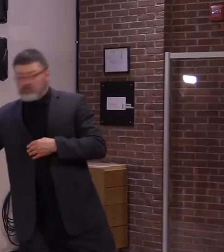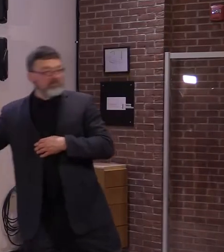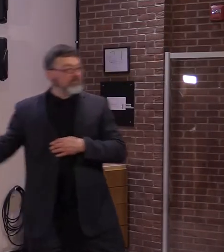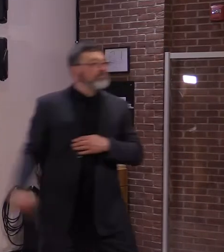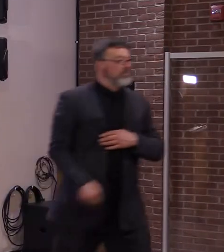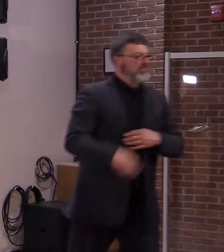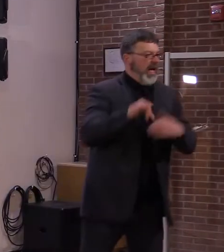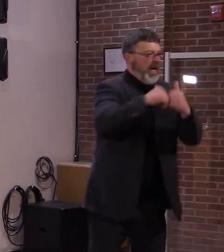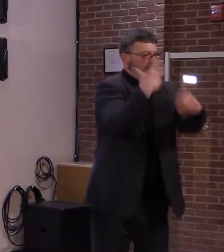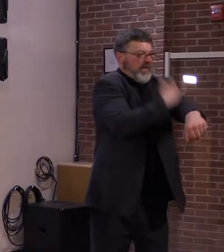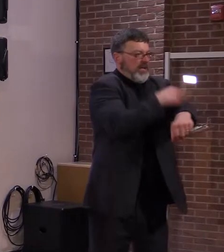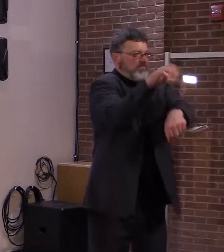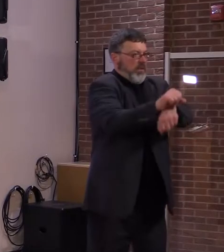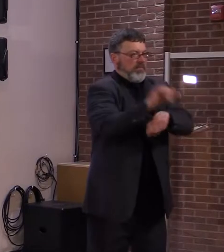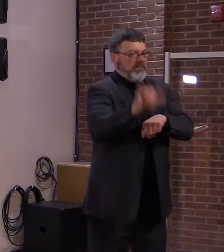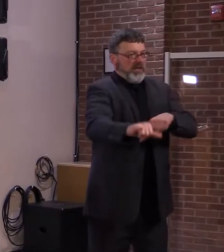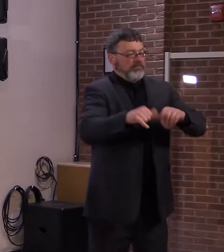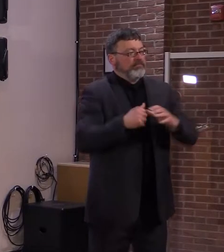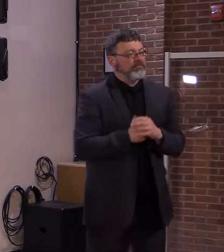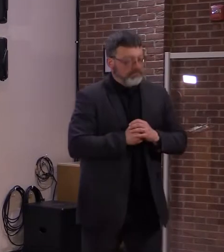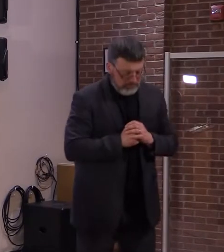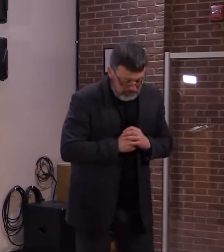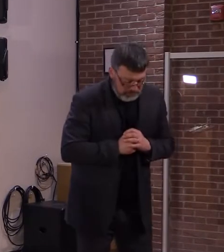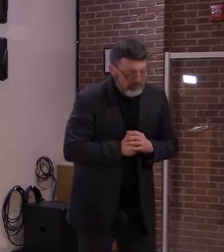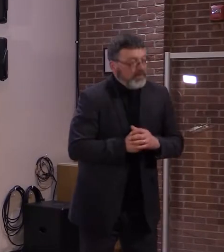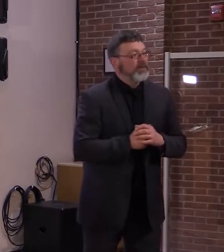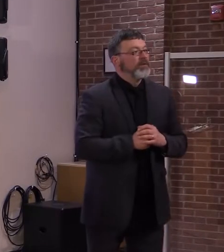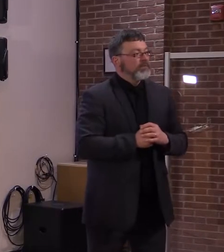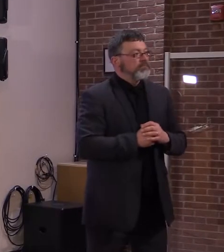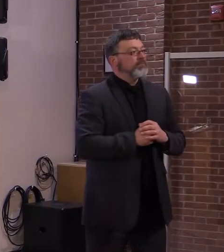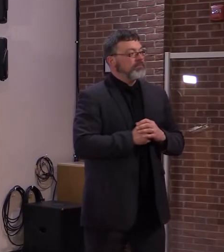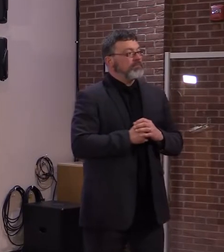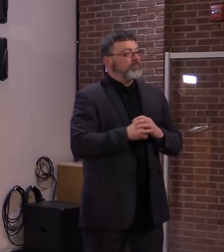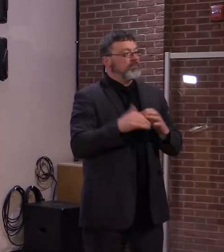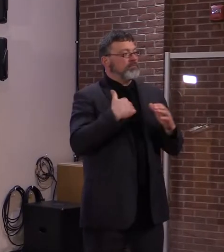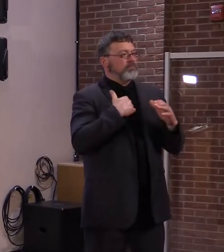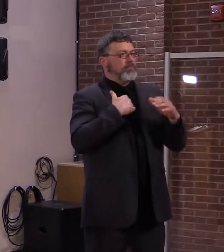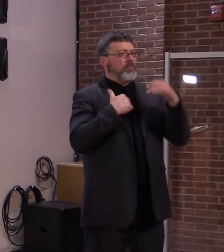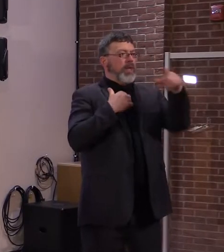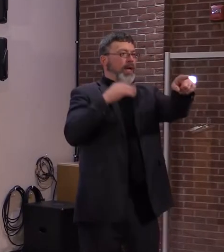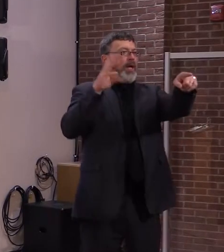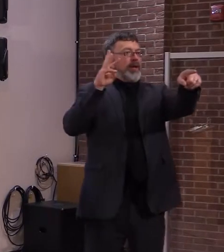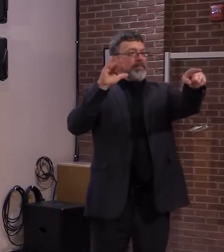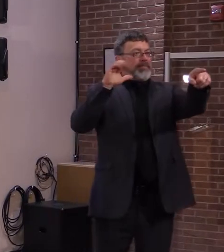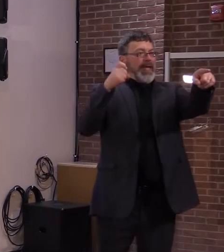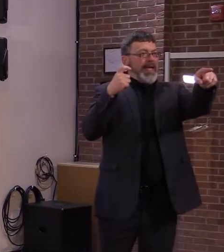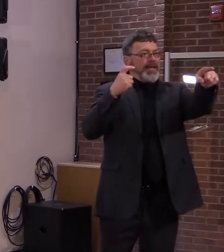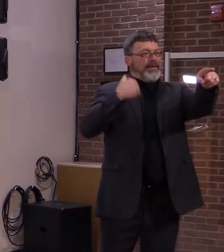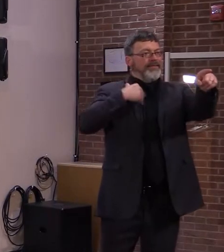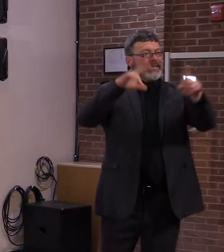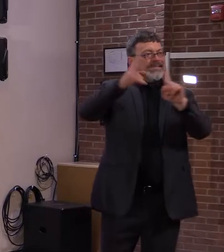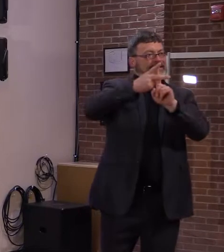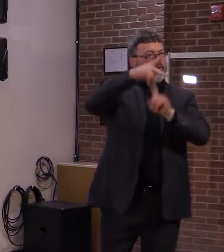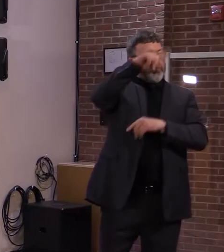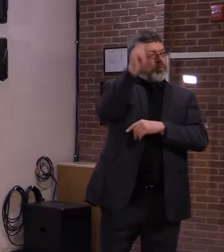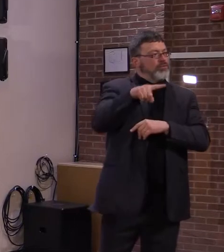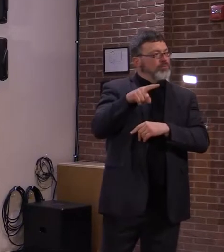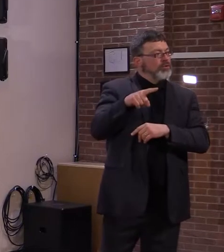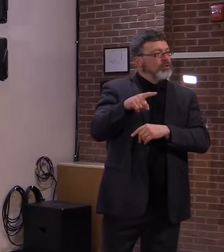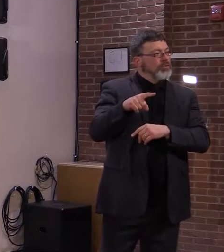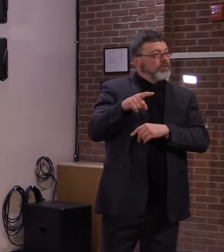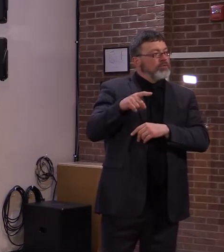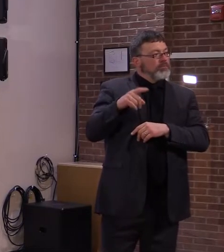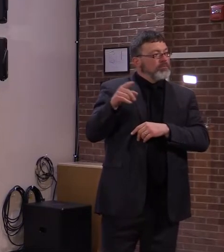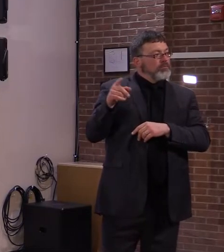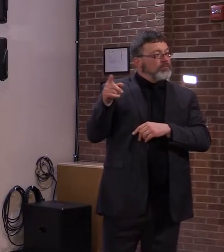Thanks, Governor. So, as we heard from Commissioner Harrington, the state's going to be implementing the work search requirement in